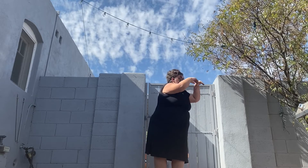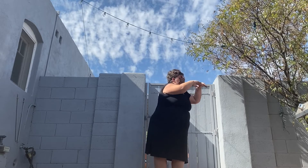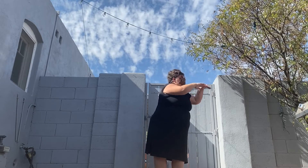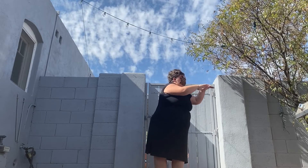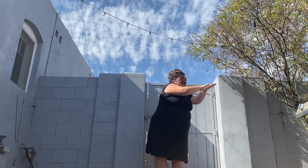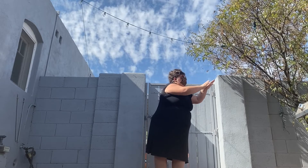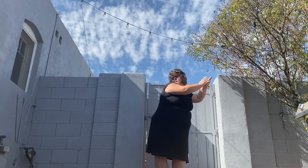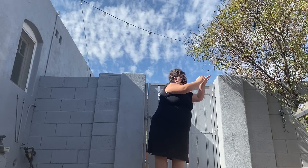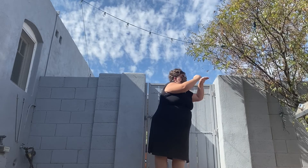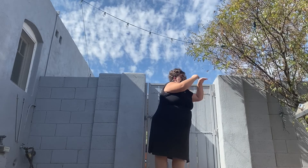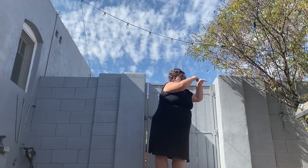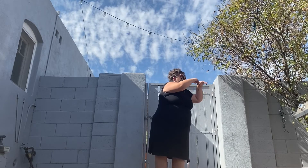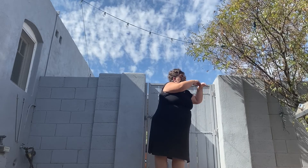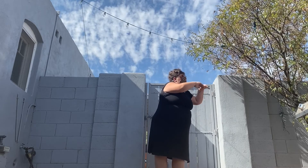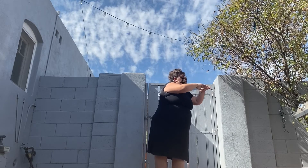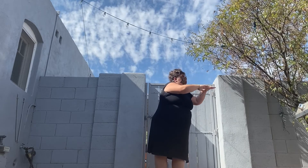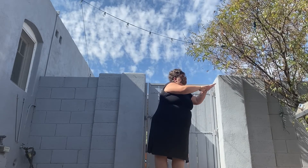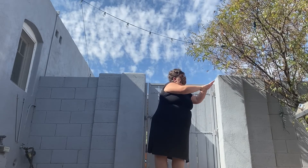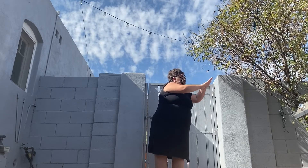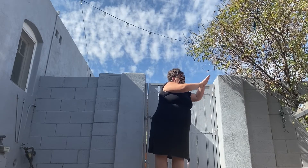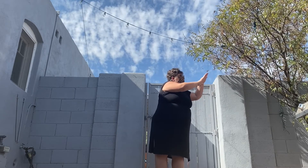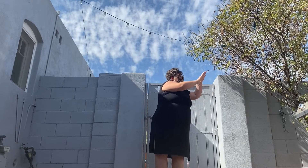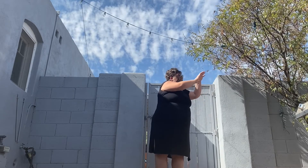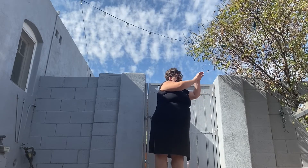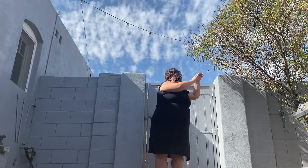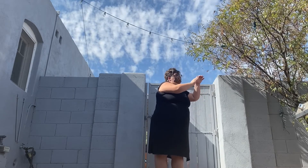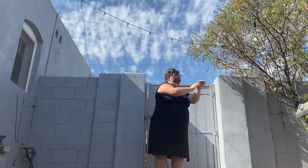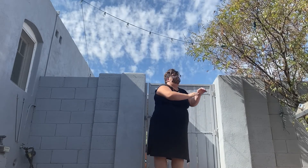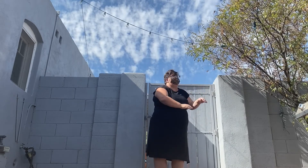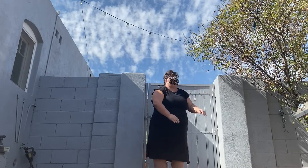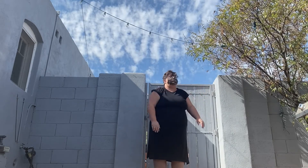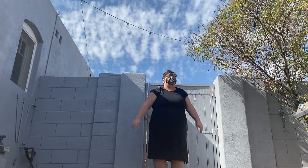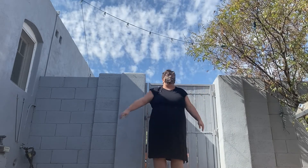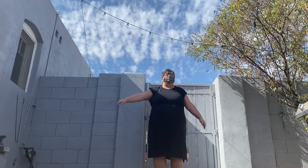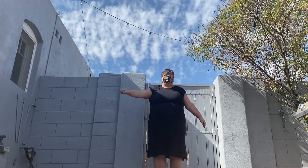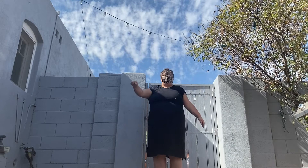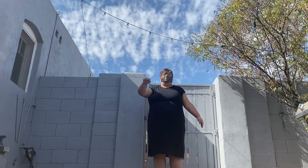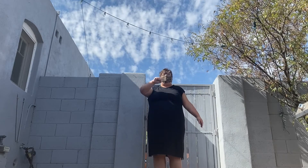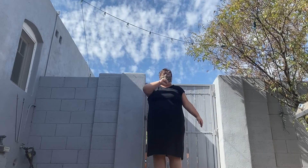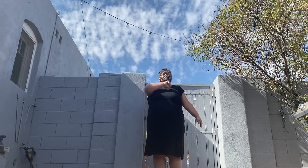all those millions of little nourishments from us